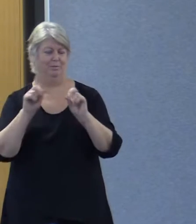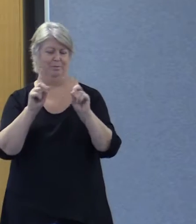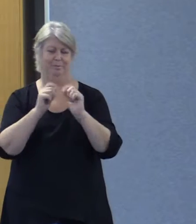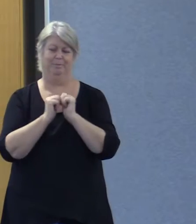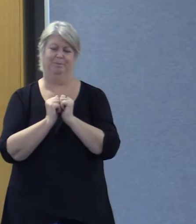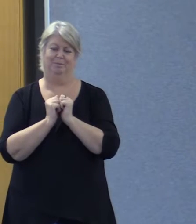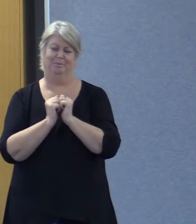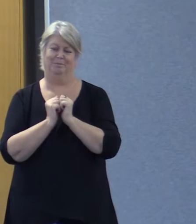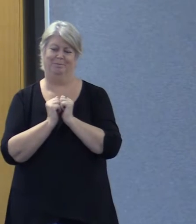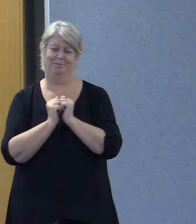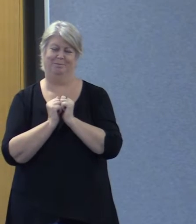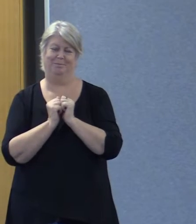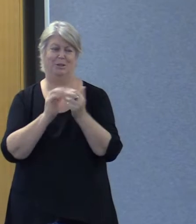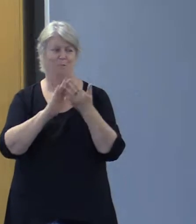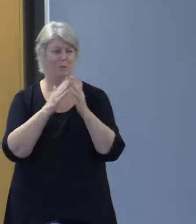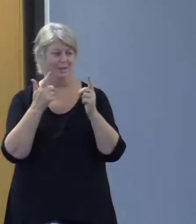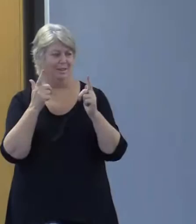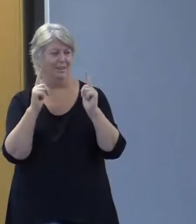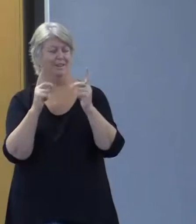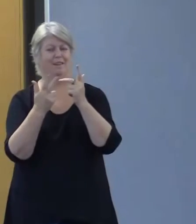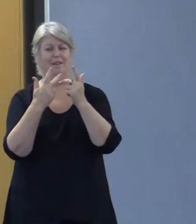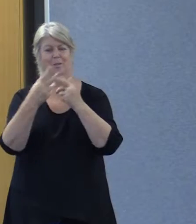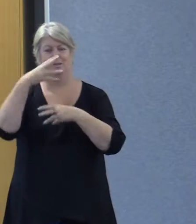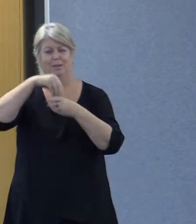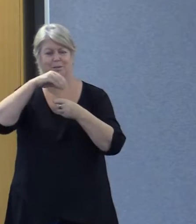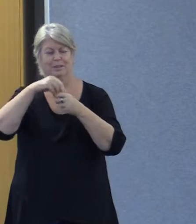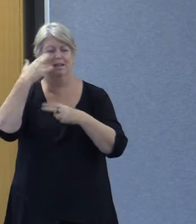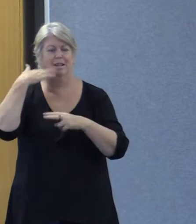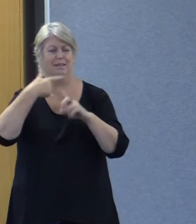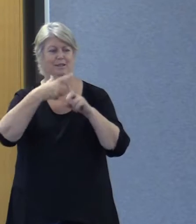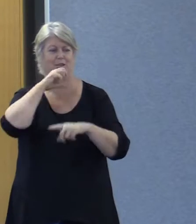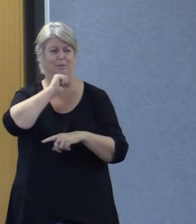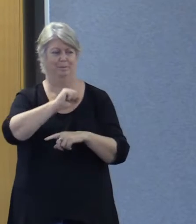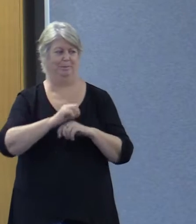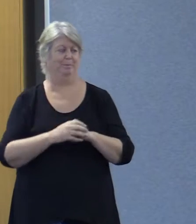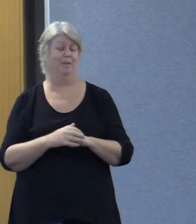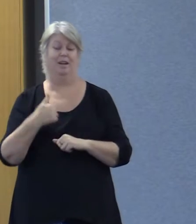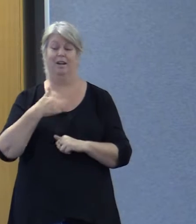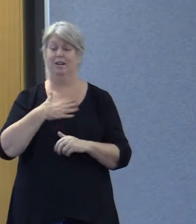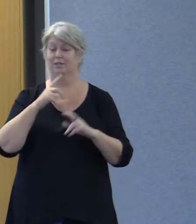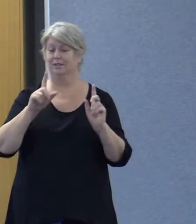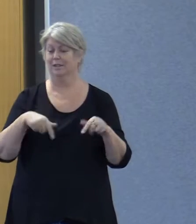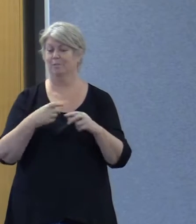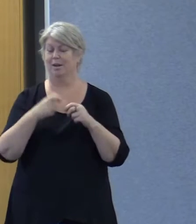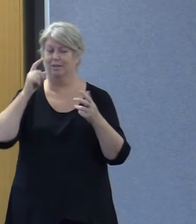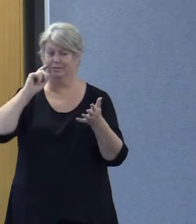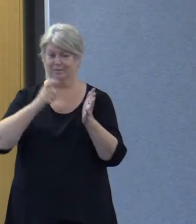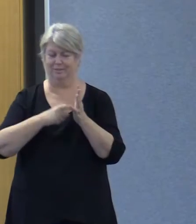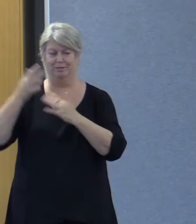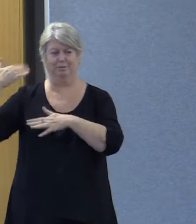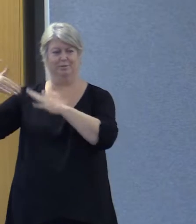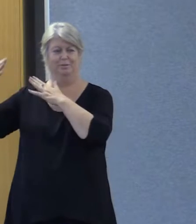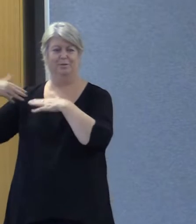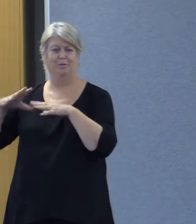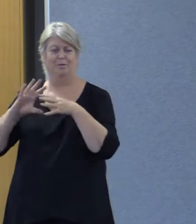community leaders other participants ladies and gentlemen I also would like to start by acknowledging the traditional